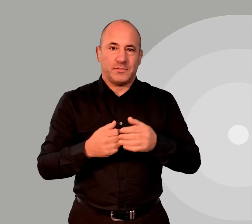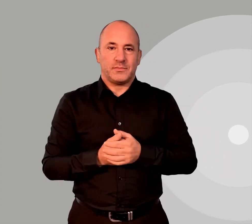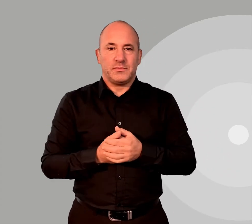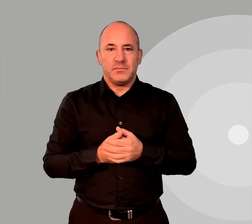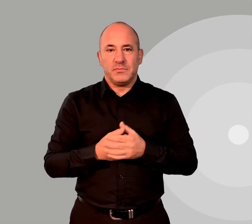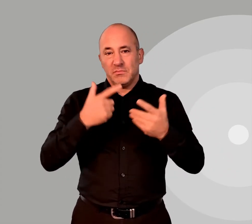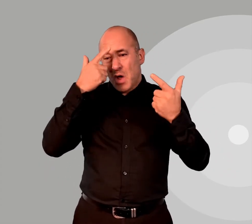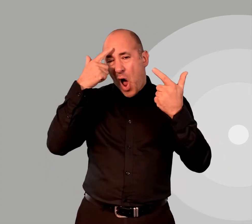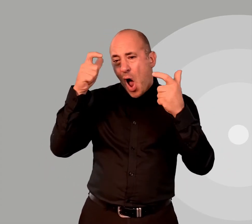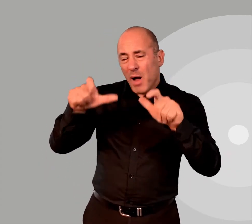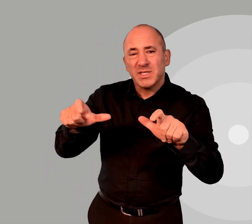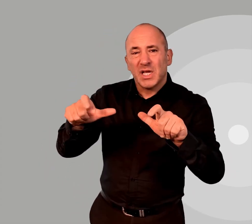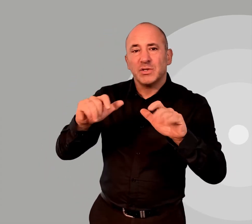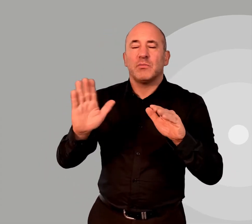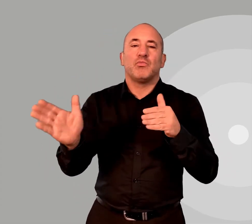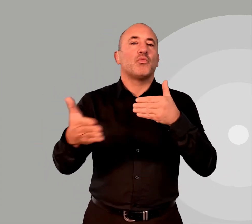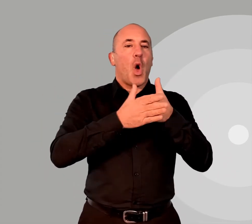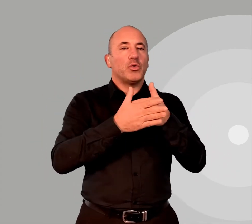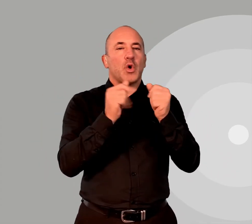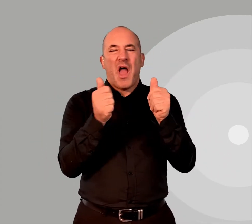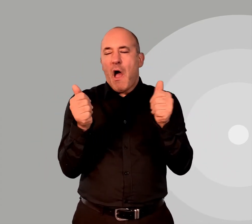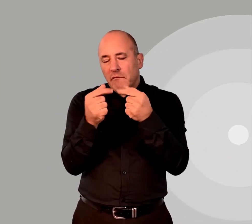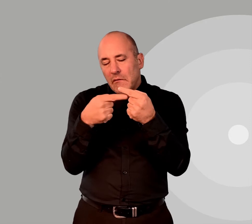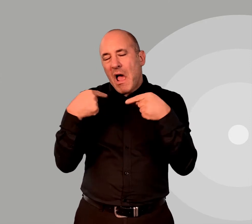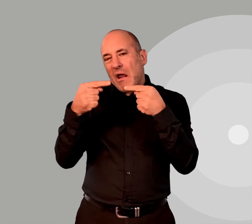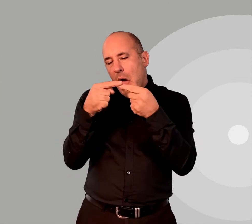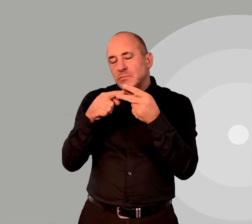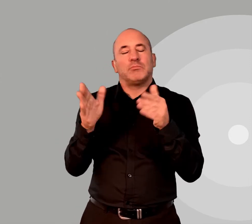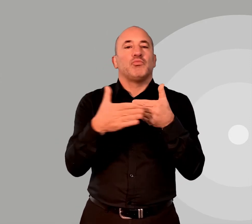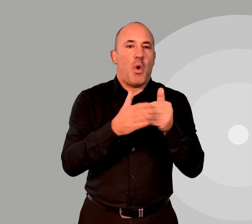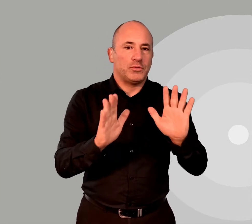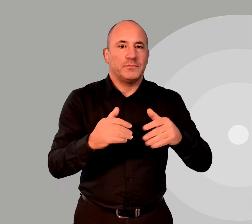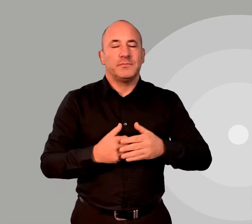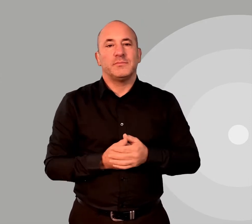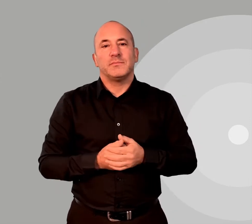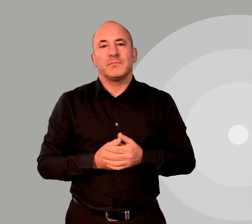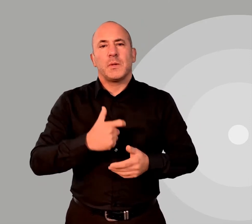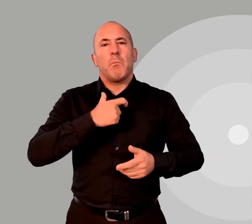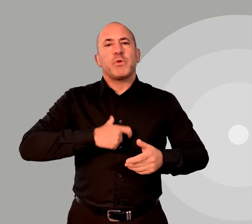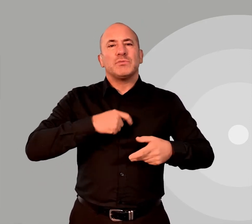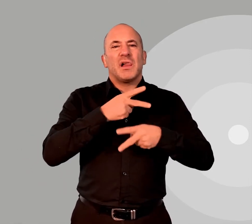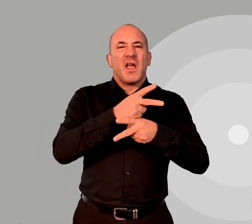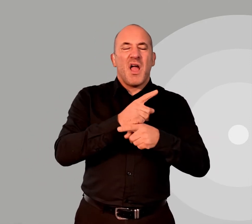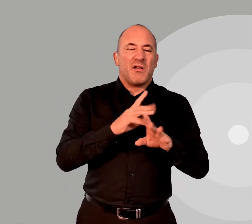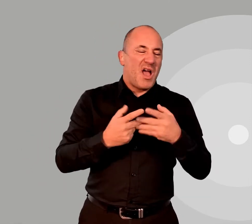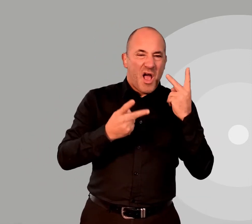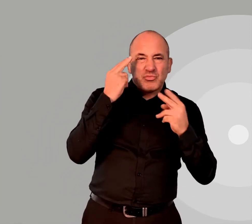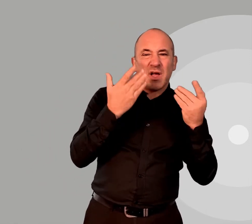Accommodation. Closed. With limited exceptions. Personal care. Closed.